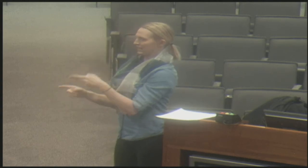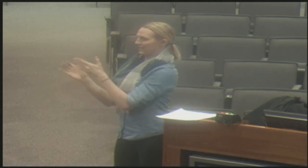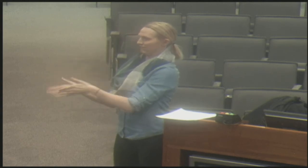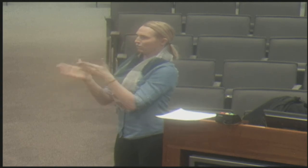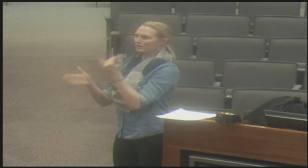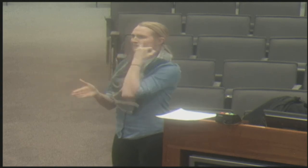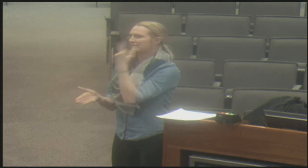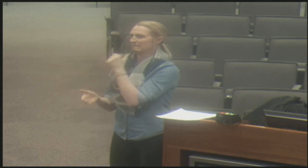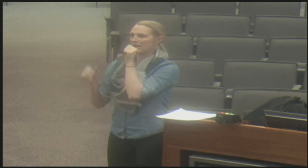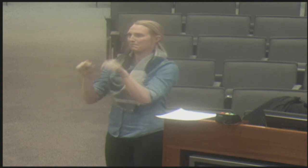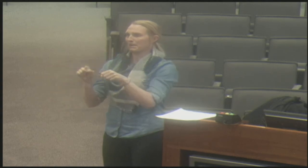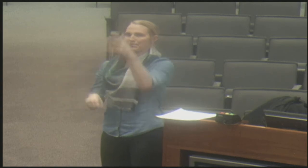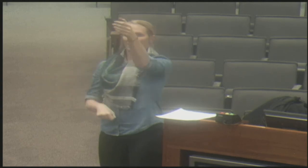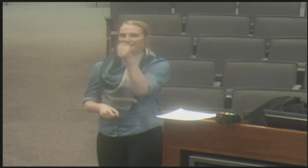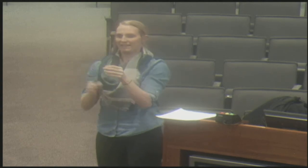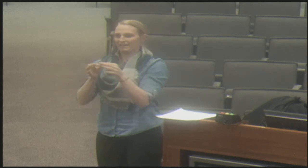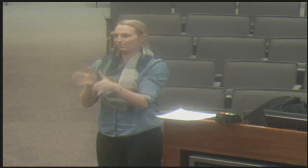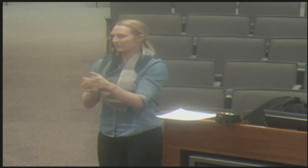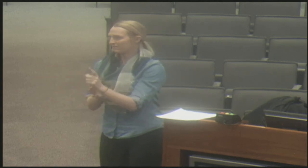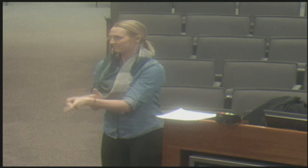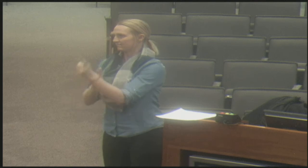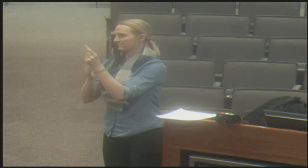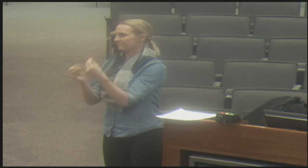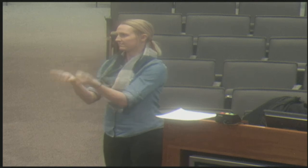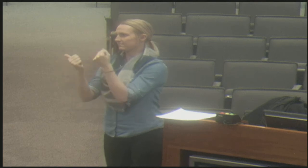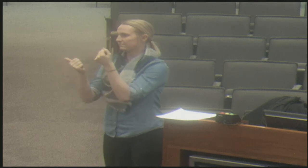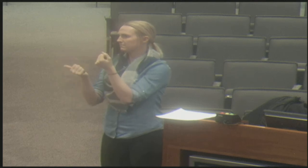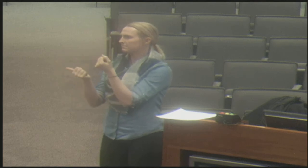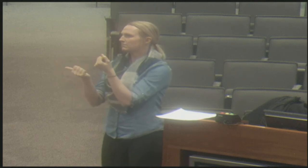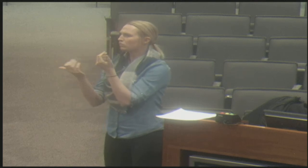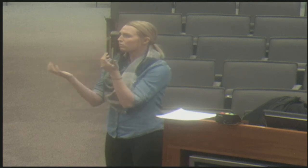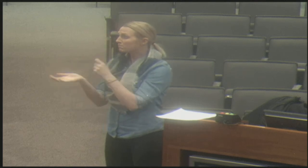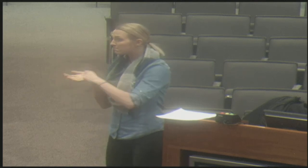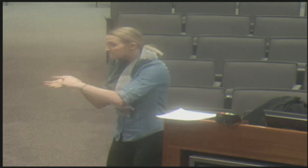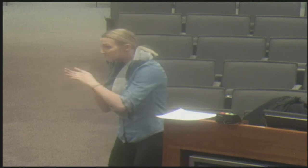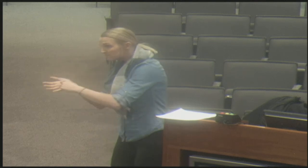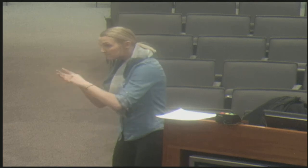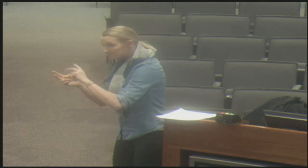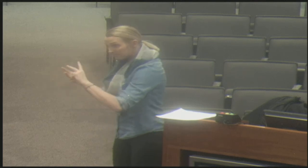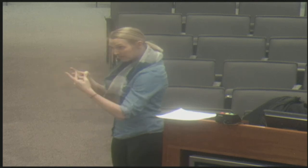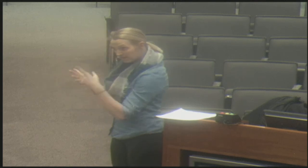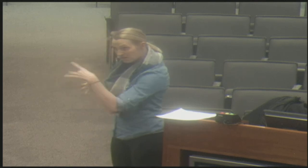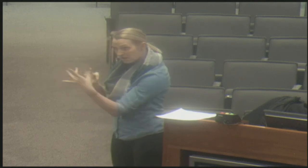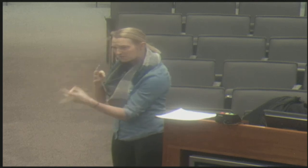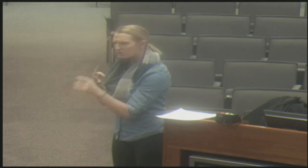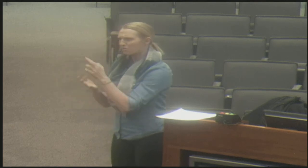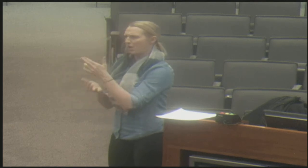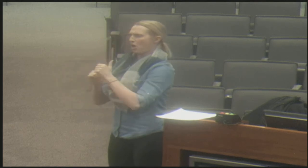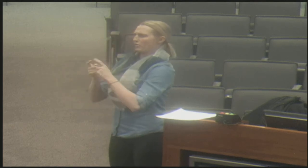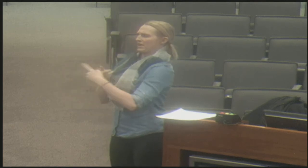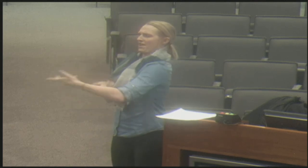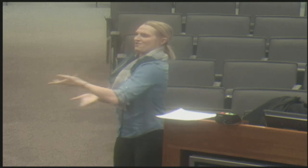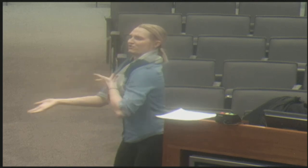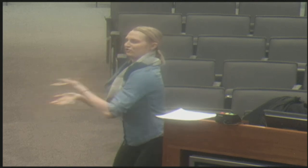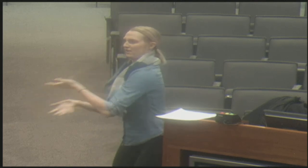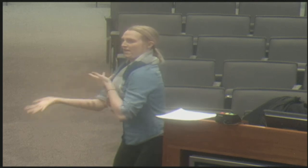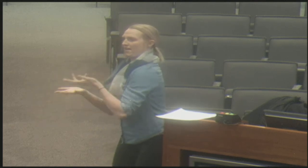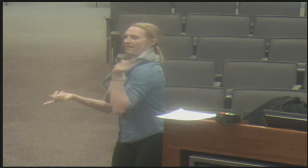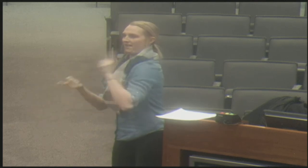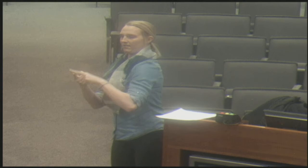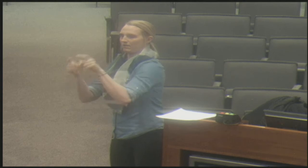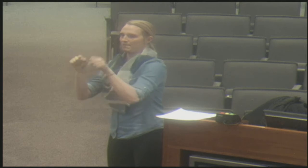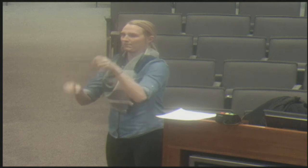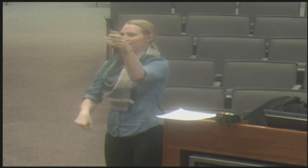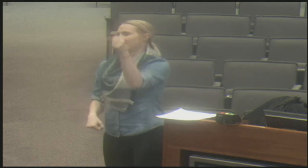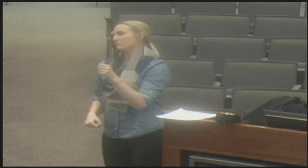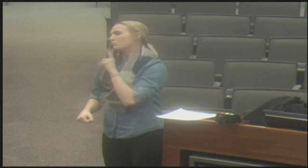texting 911 would be essential. Also, if you're not able to bring in an interpreter right away, you know, is it the